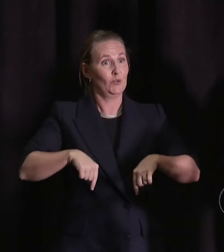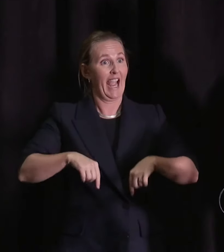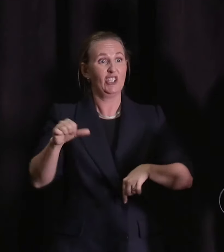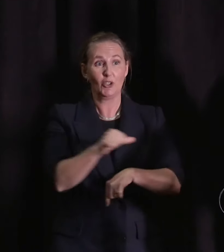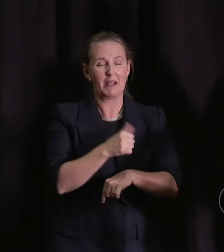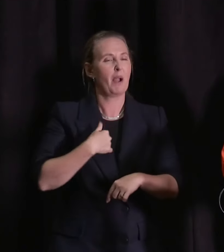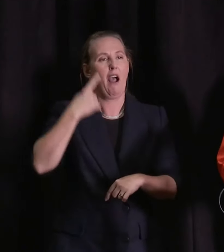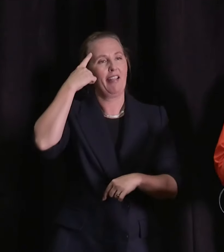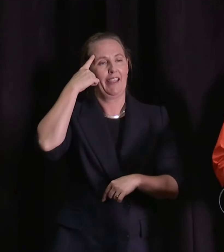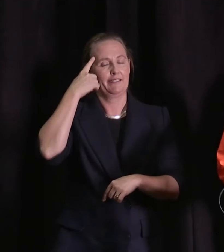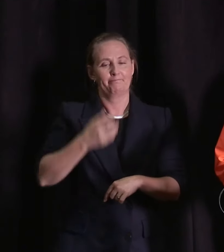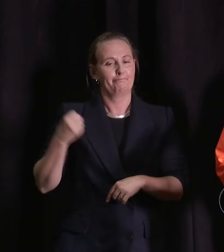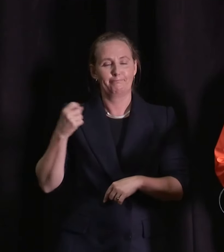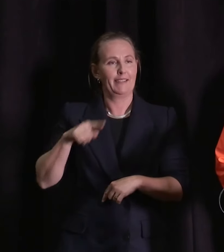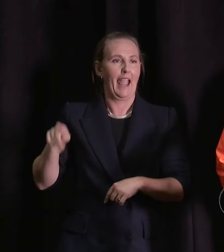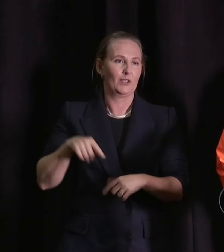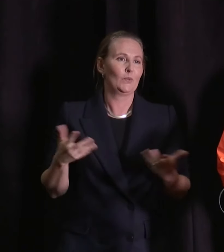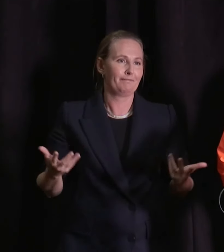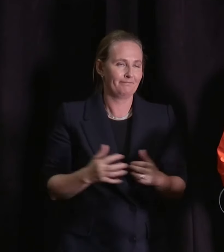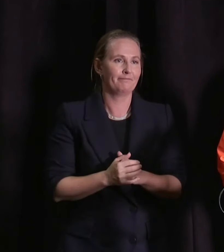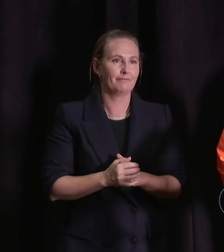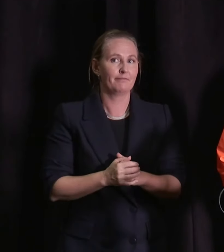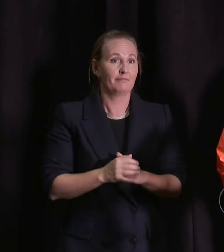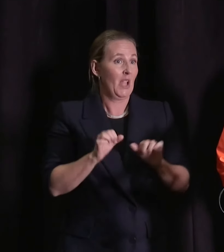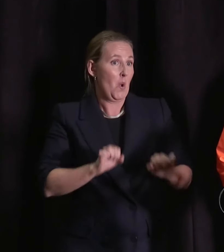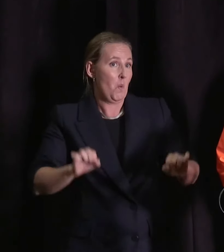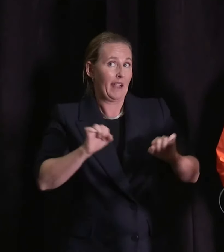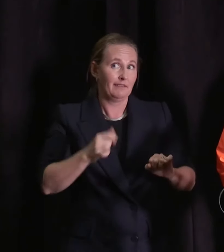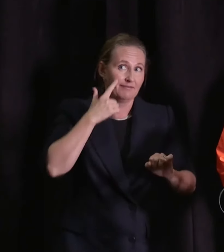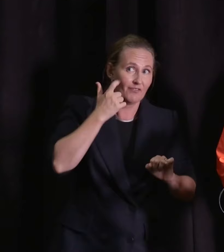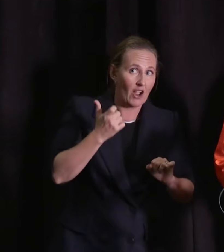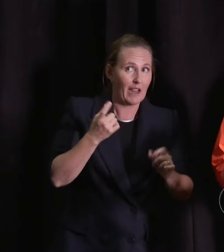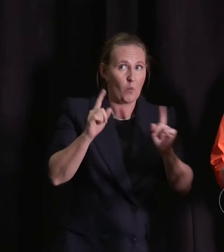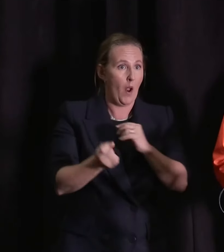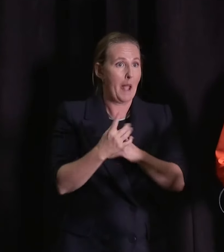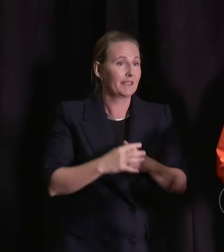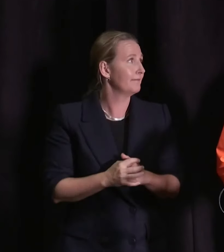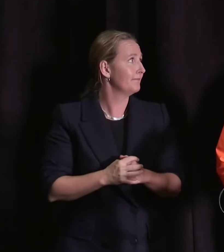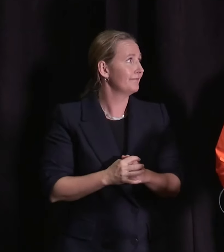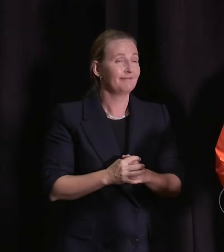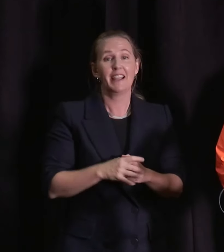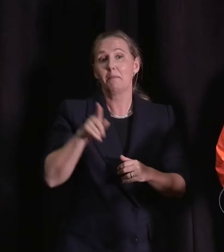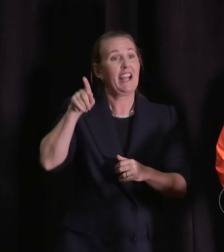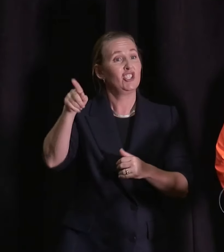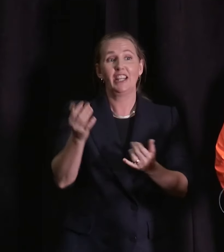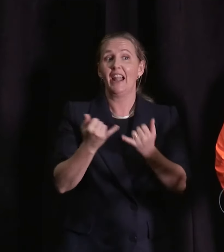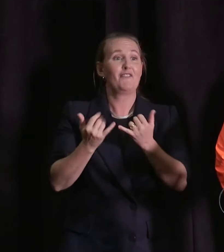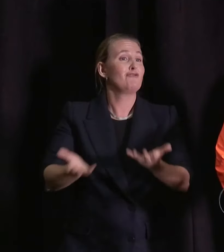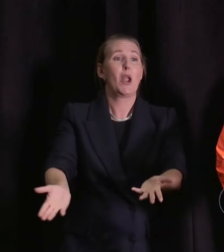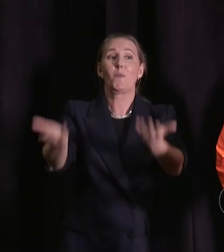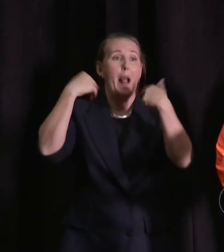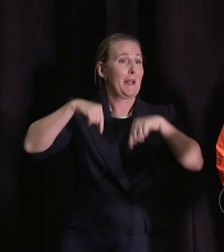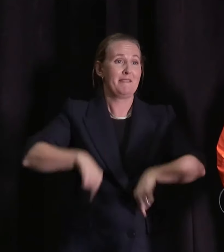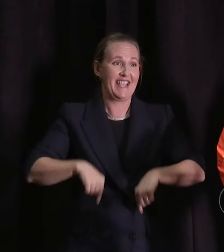obviously we'll see how that unfolds. But of course, she is very welcome here in New Zealand,